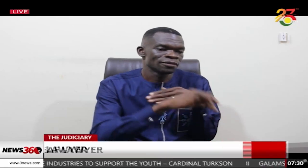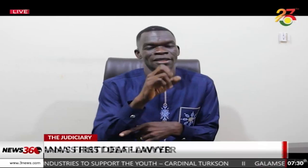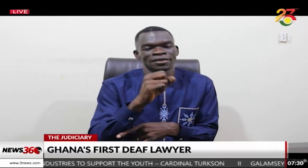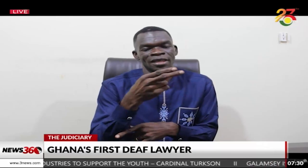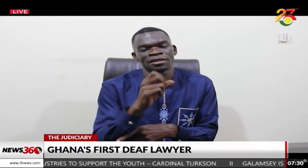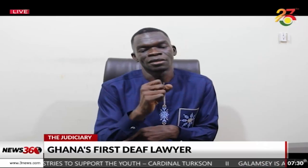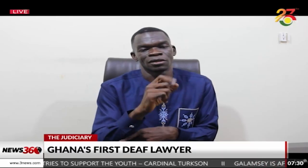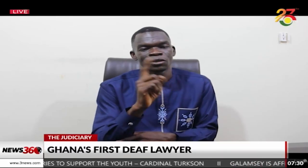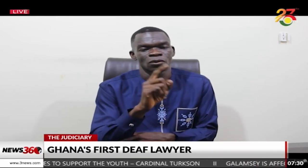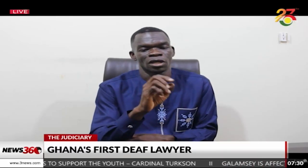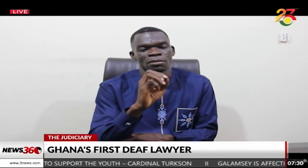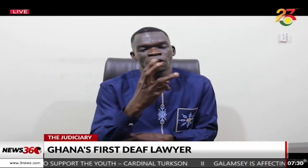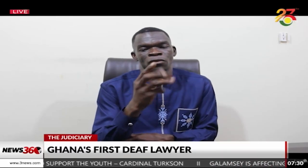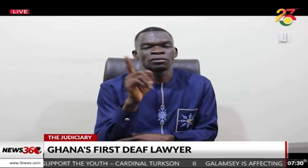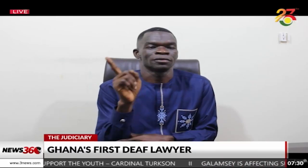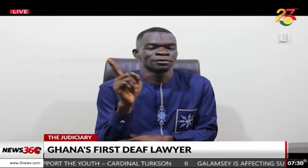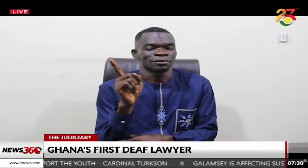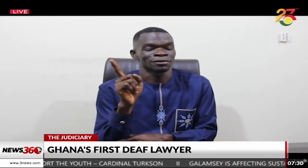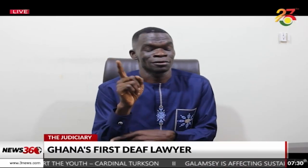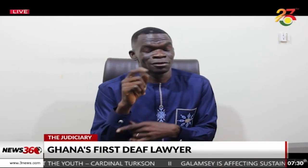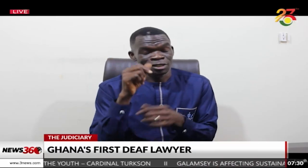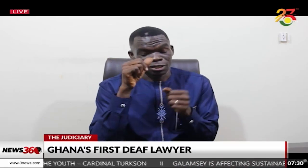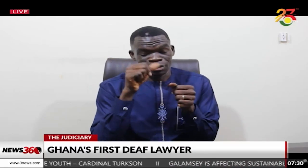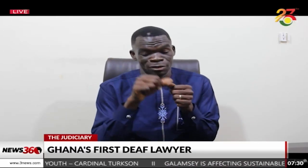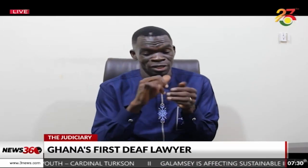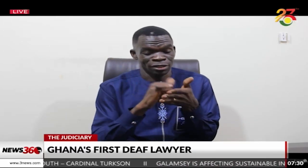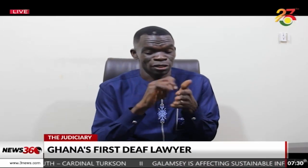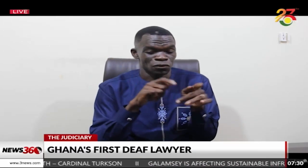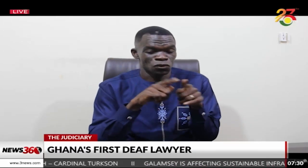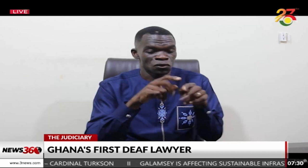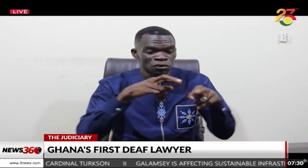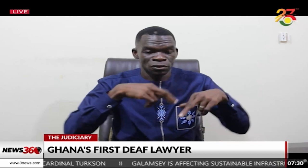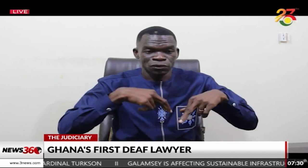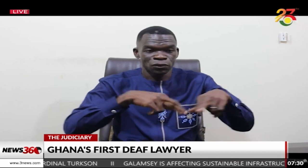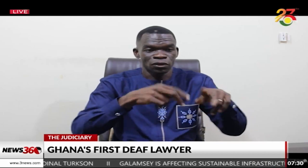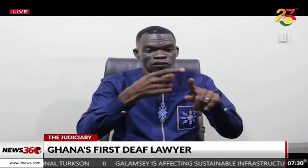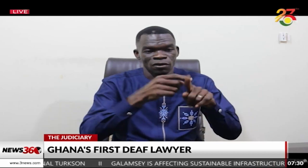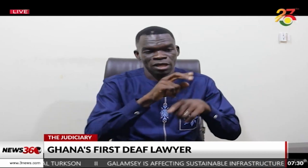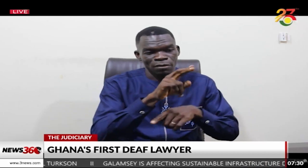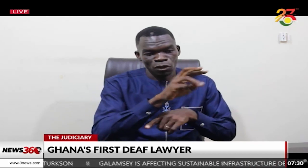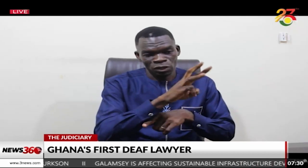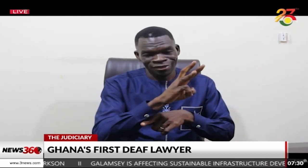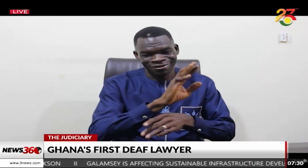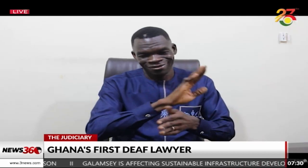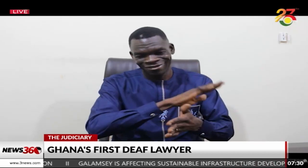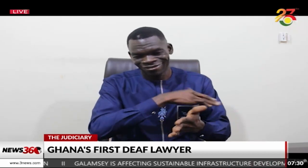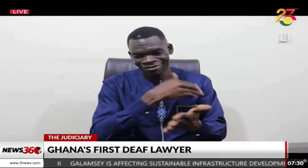I was the only one, you know, who passed. So I had to, you know, come to Mampong